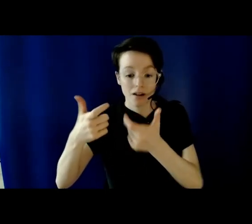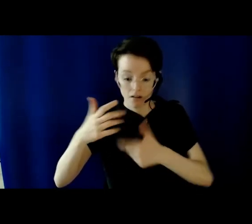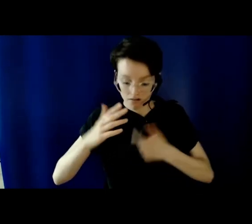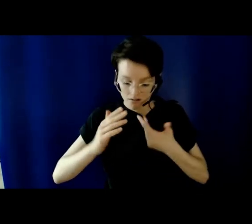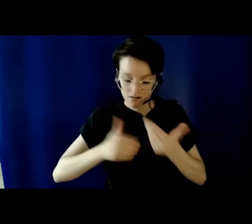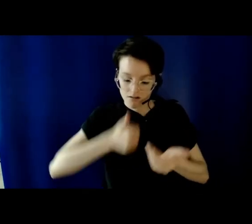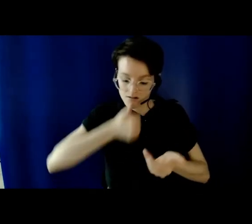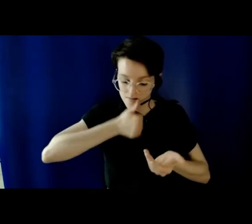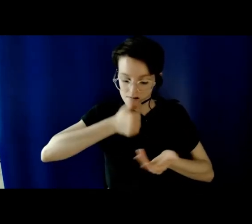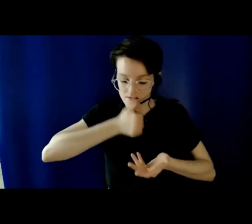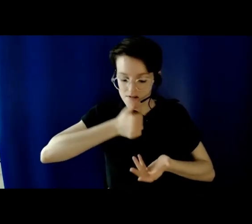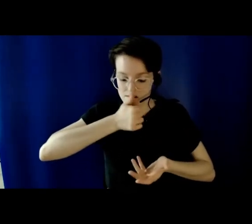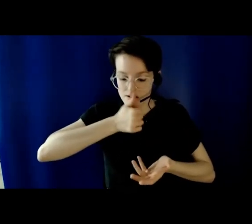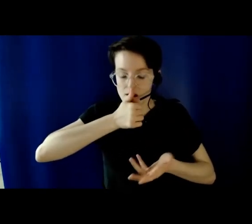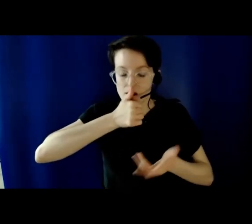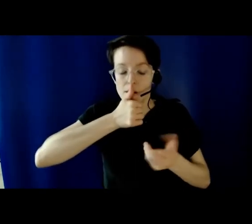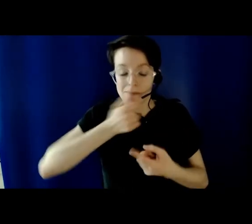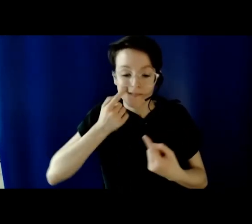work accommodation.